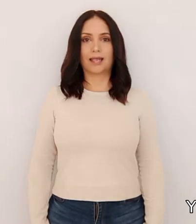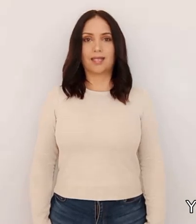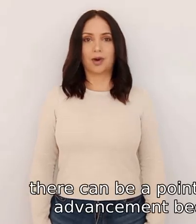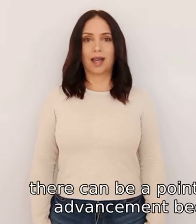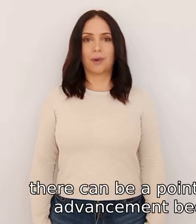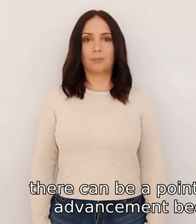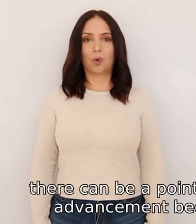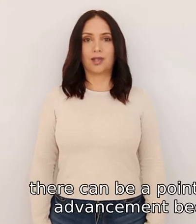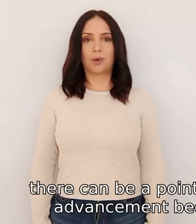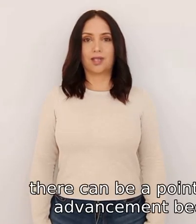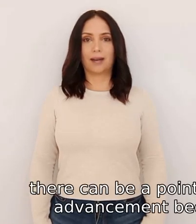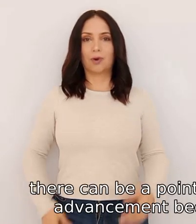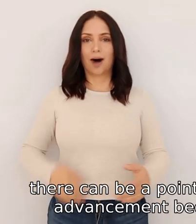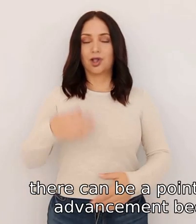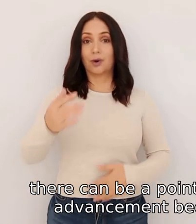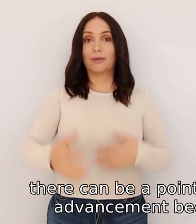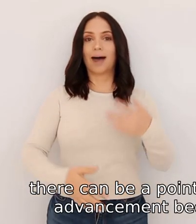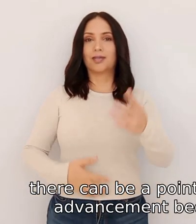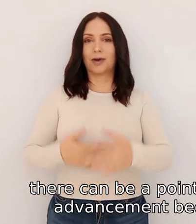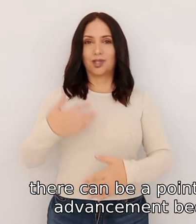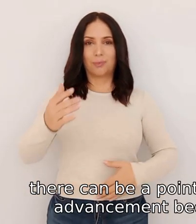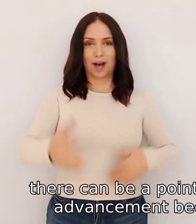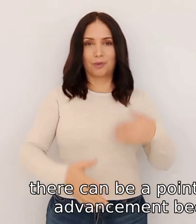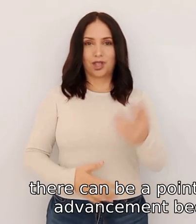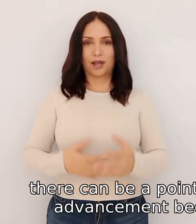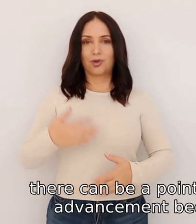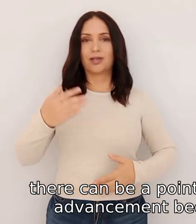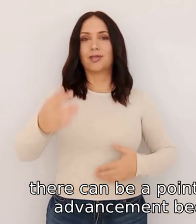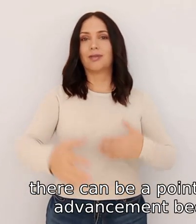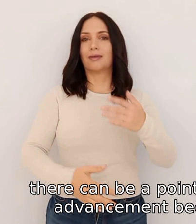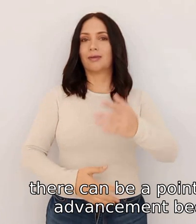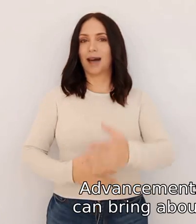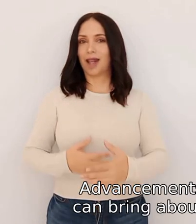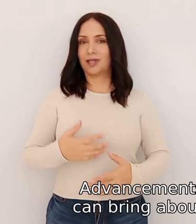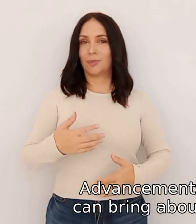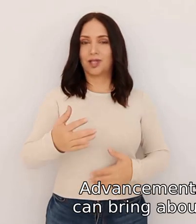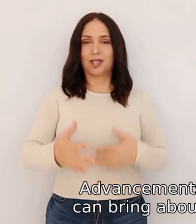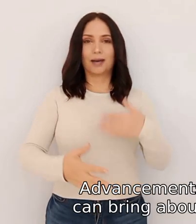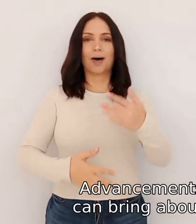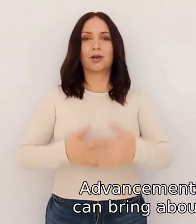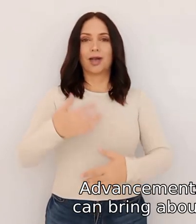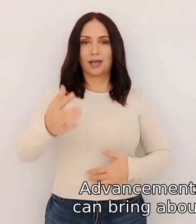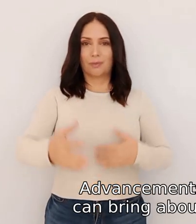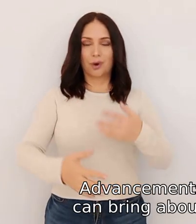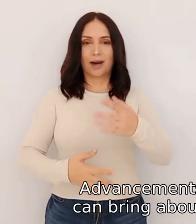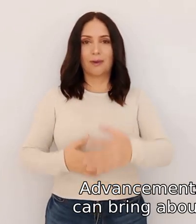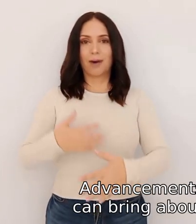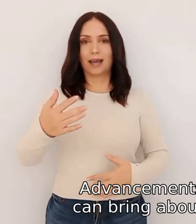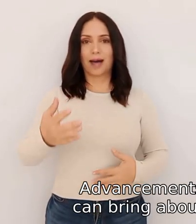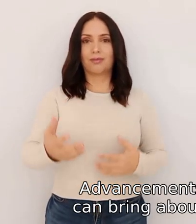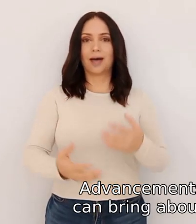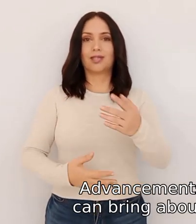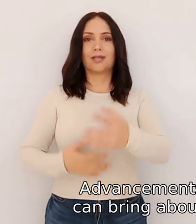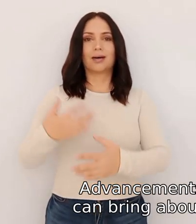yes there can be a point where technological advancement becomes dangerous advancements in technology can bring